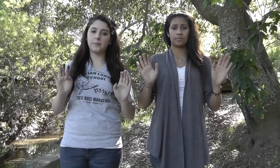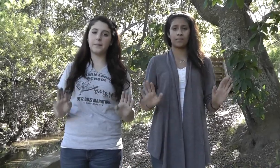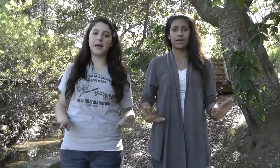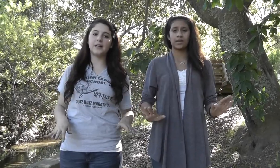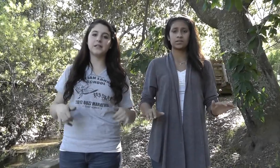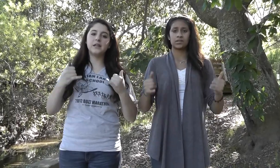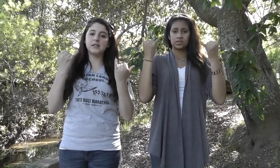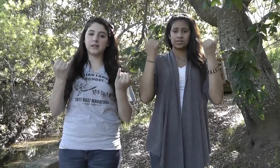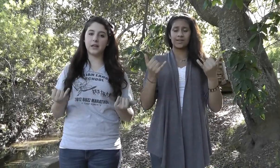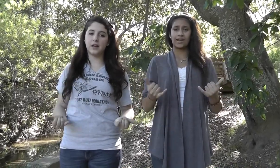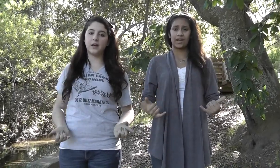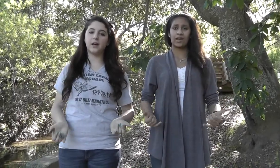passed tonight